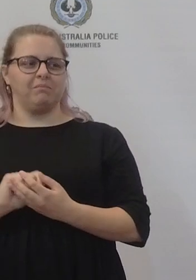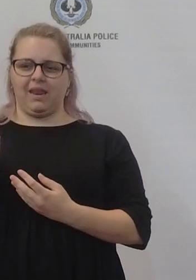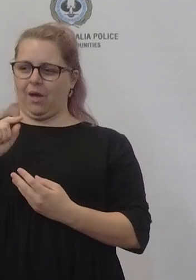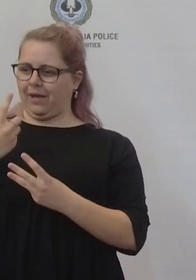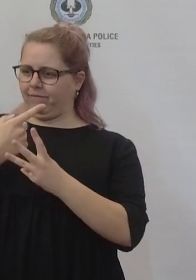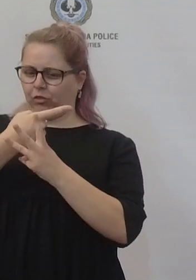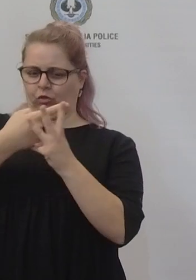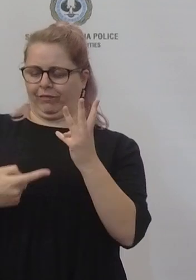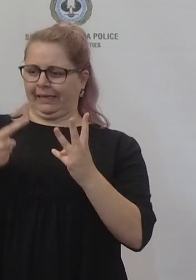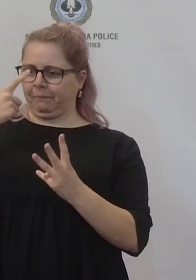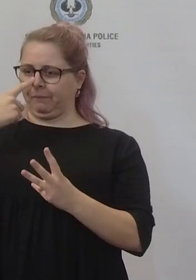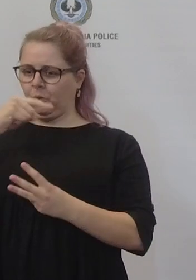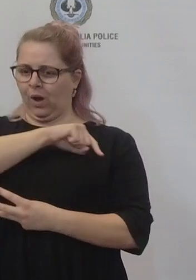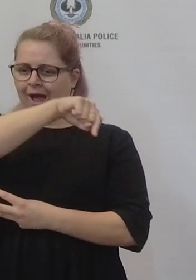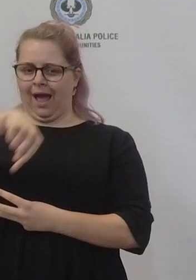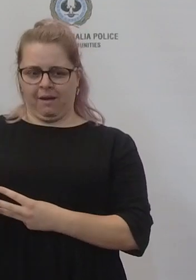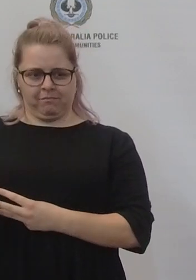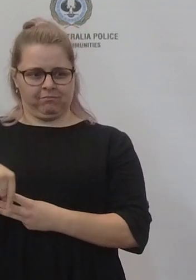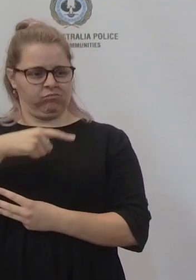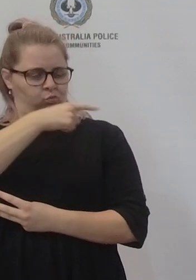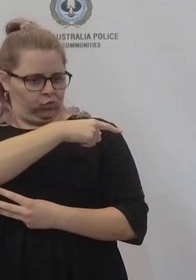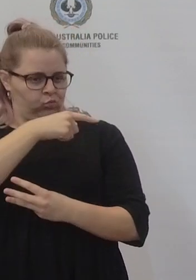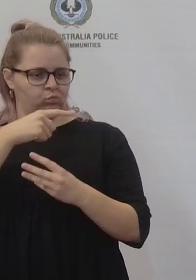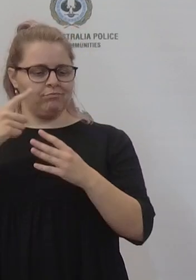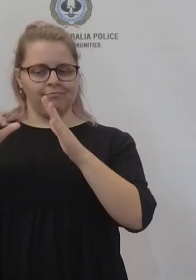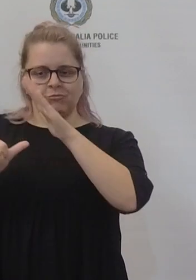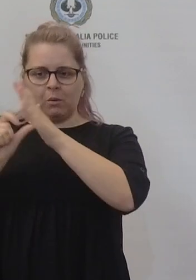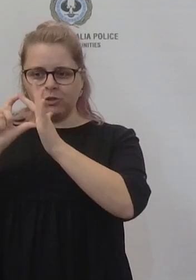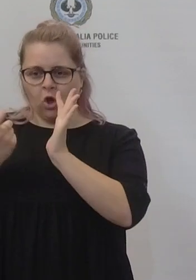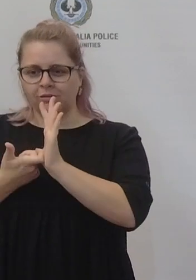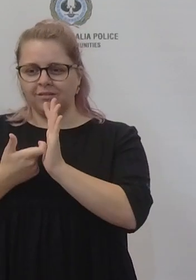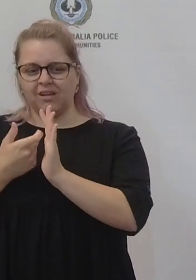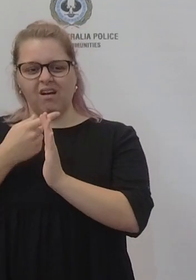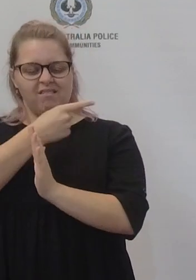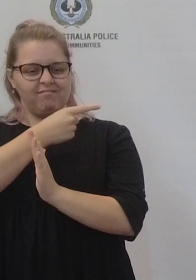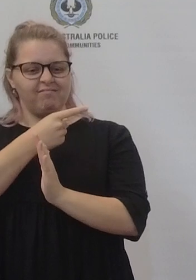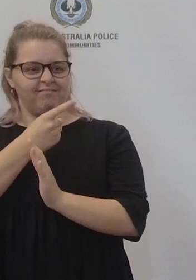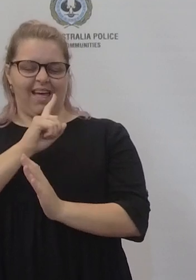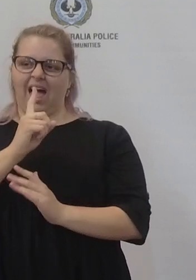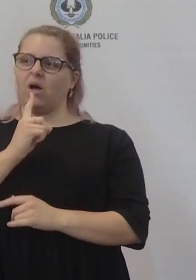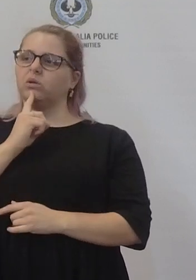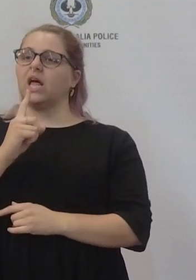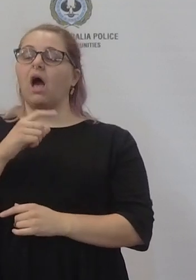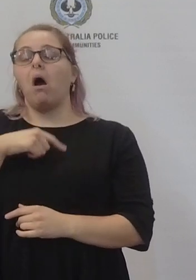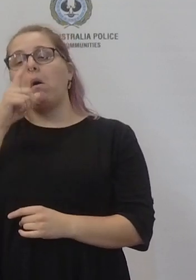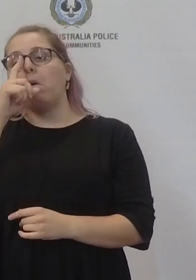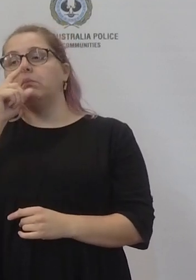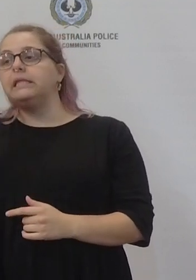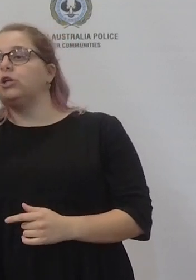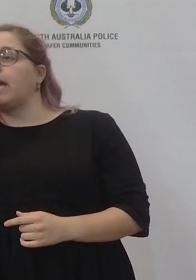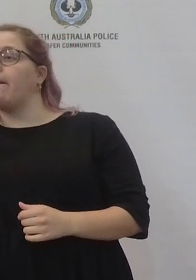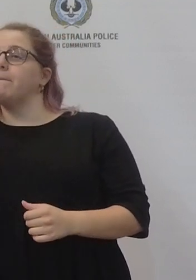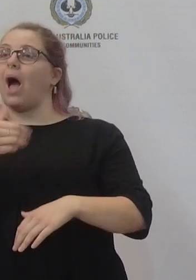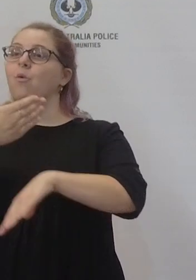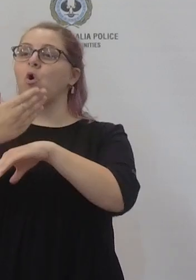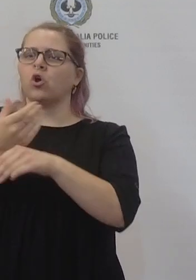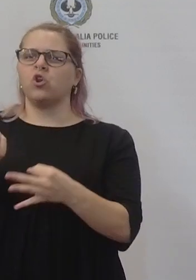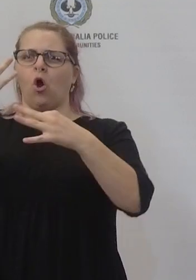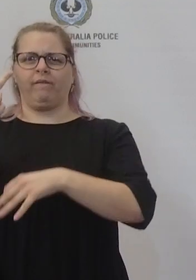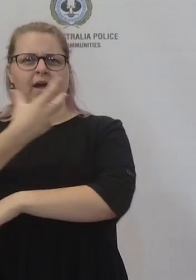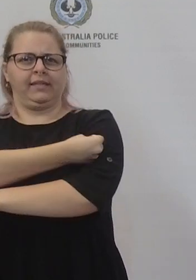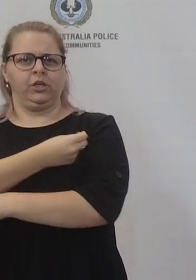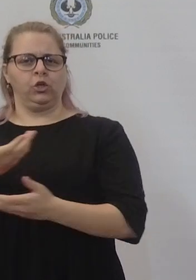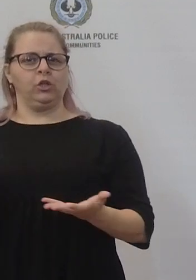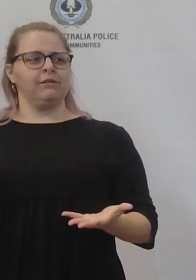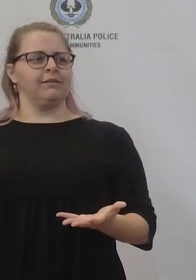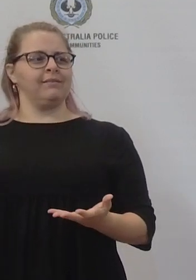the state telling the community that actually it's okay to return to schools and other being unvaccinated what do you say to those people who've